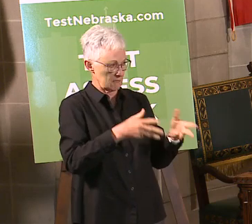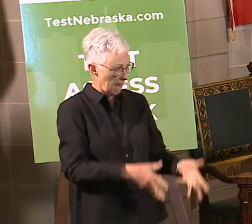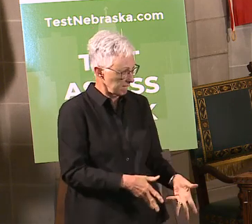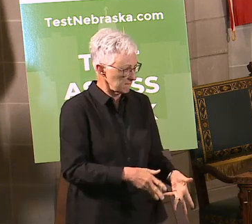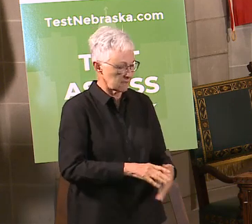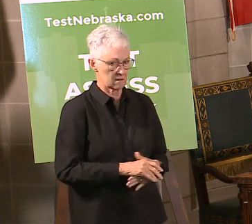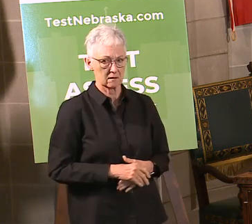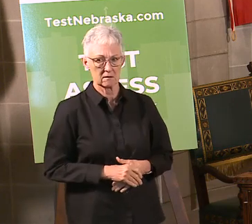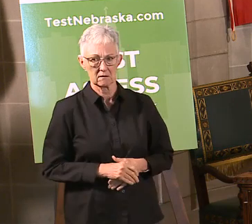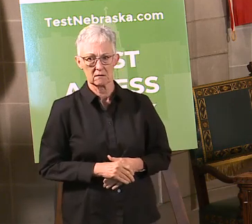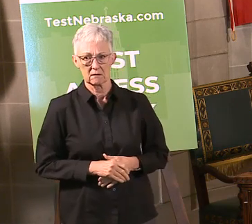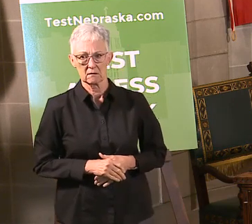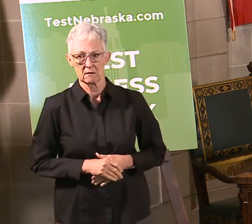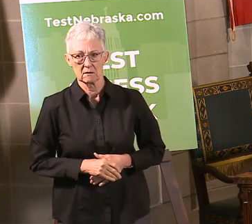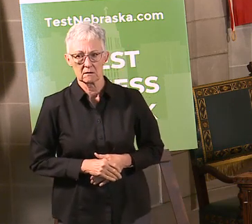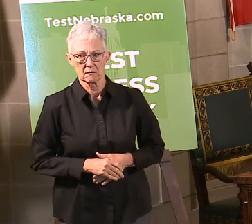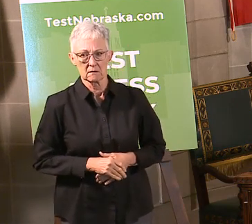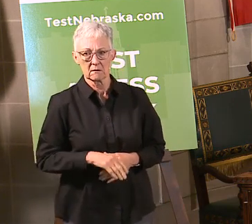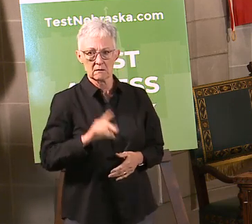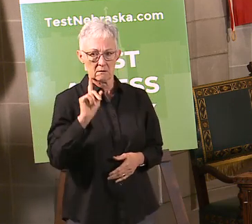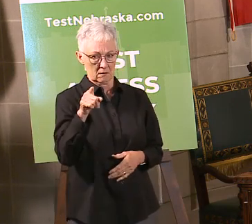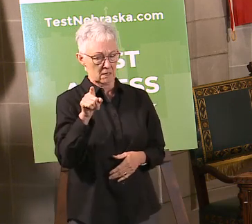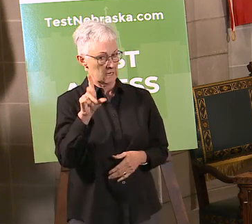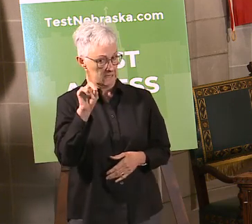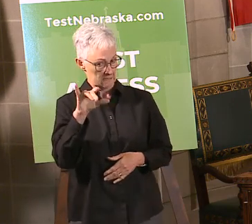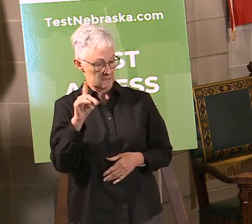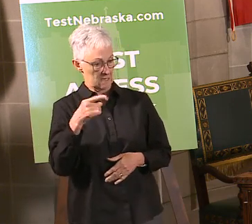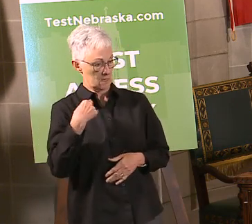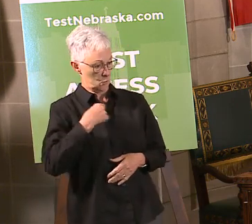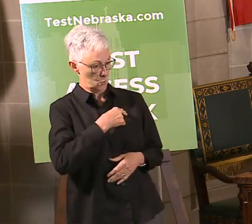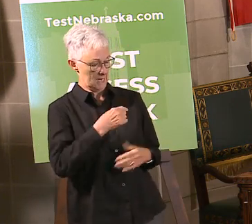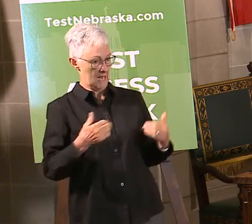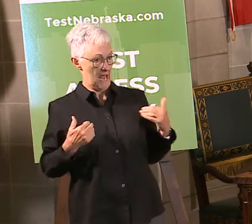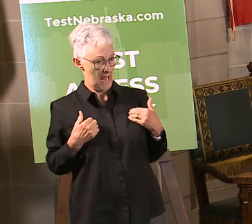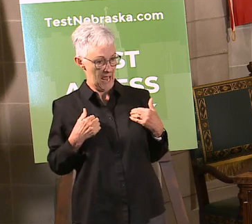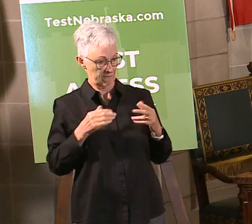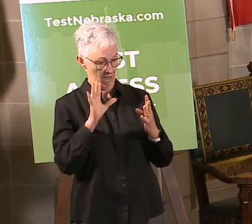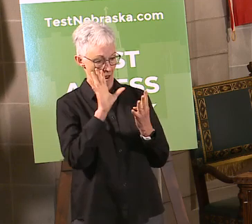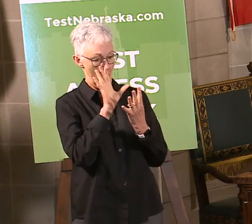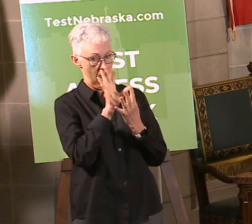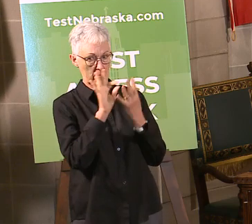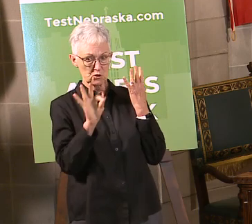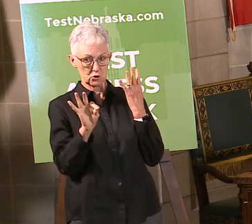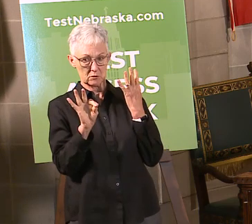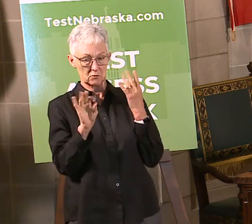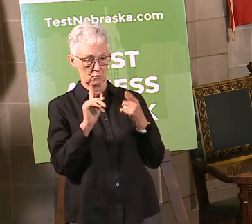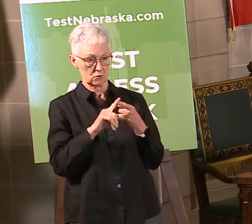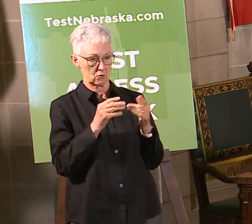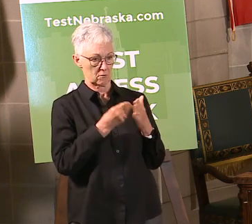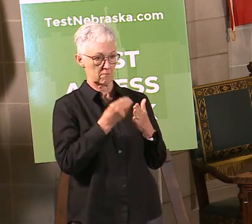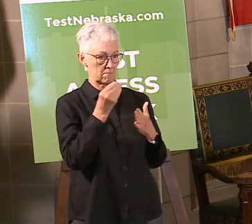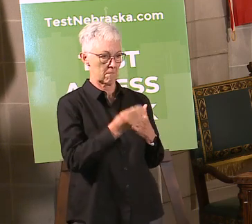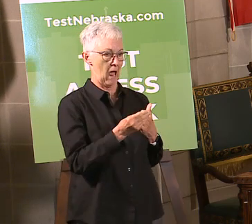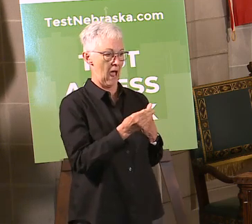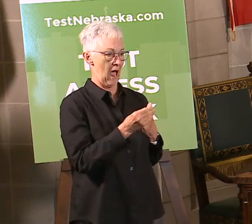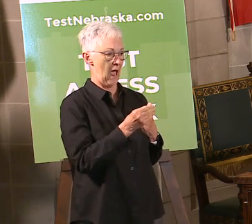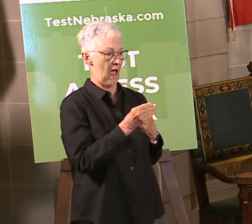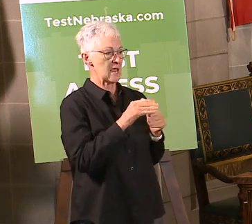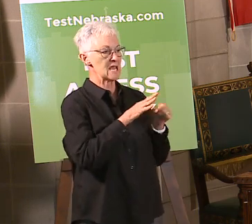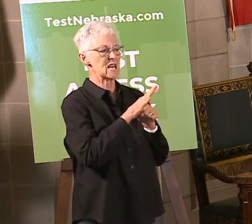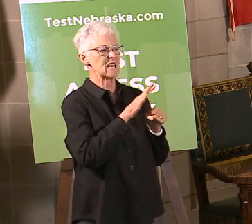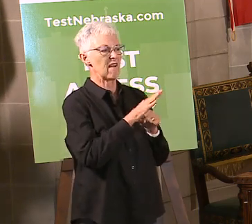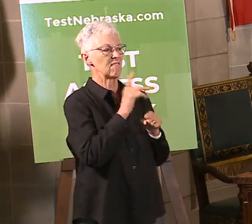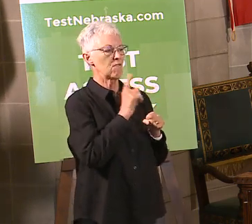six months down the road, three months down the road, purchase more? Or was it when you had gotten to that deal, it had to be a lump sum we want all that's purchased? So,